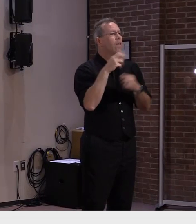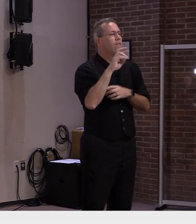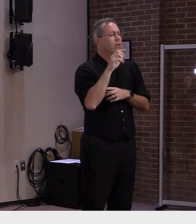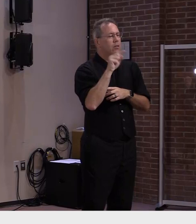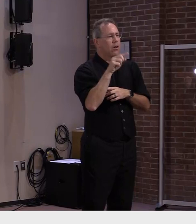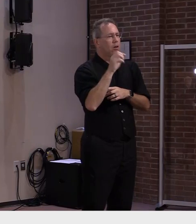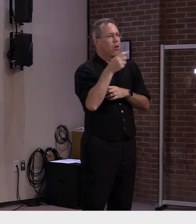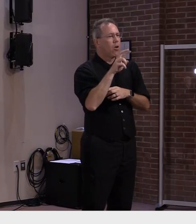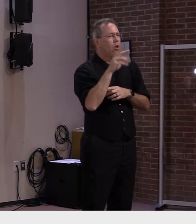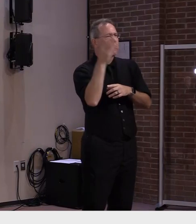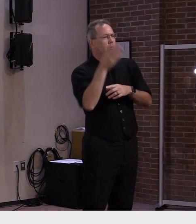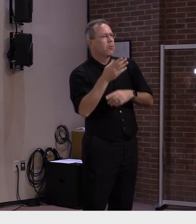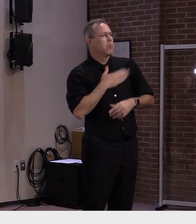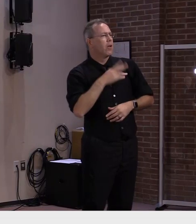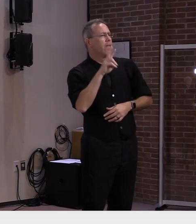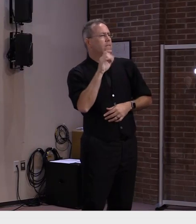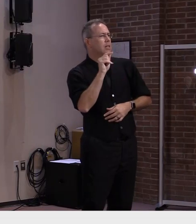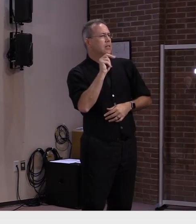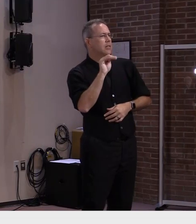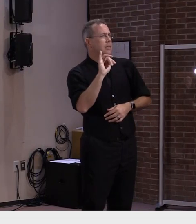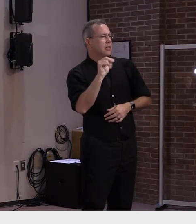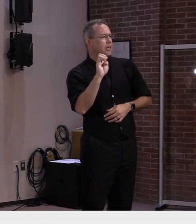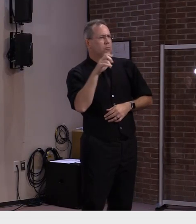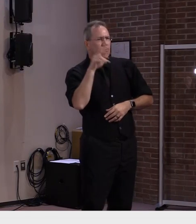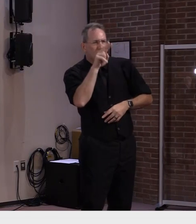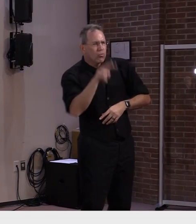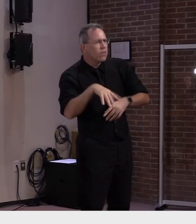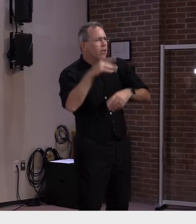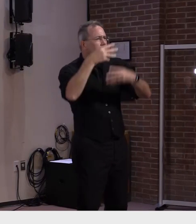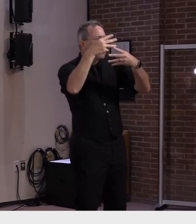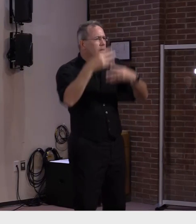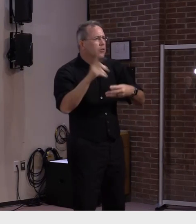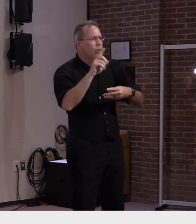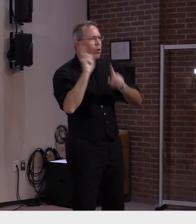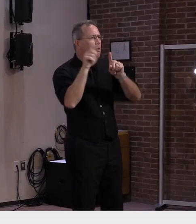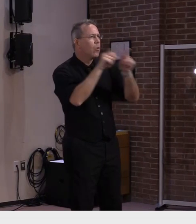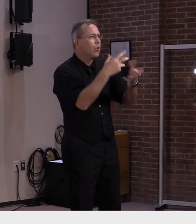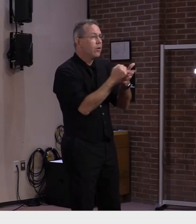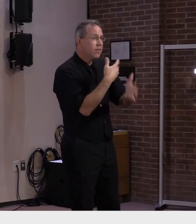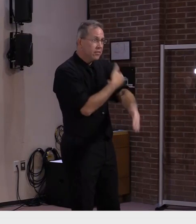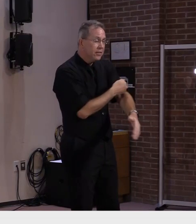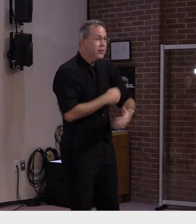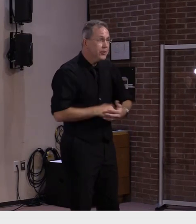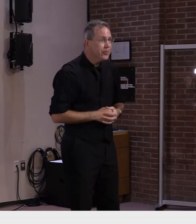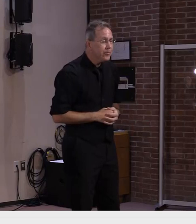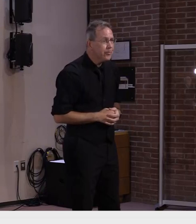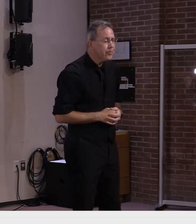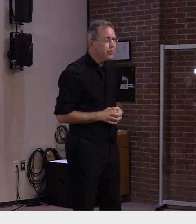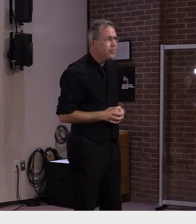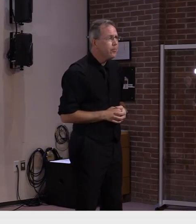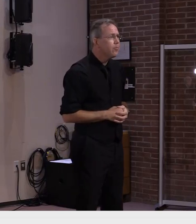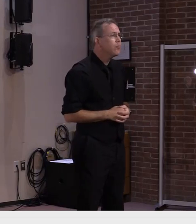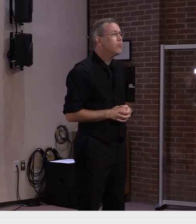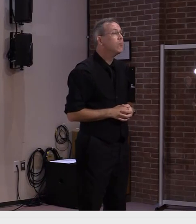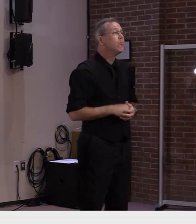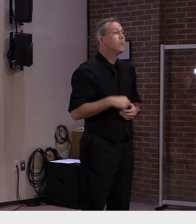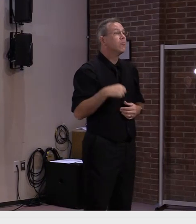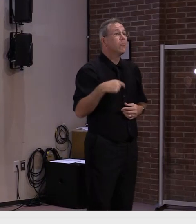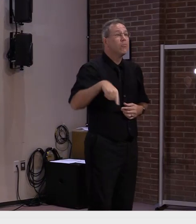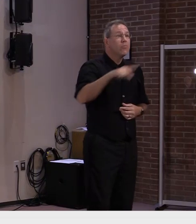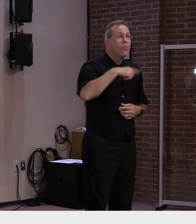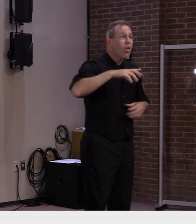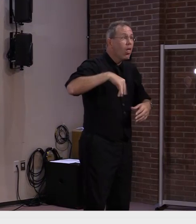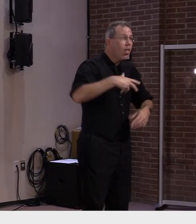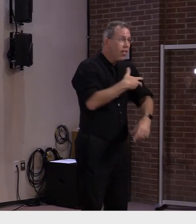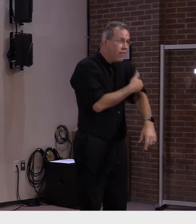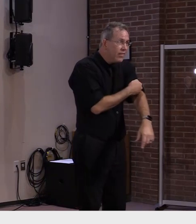covet 19 symptoms get tested in quarantine if you have if you are unvaccinated and have a known exposure to someone who